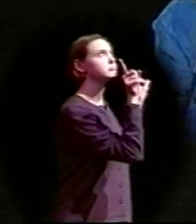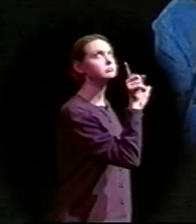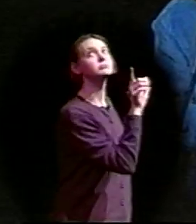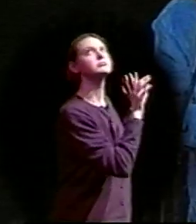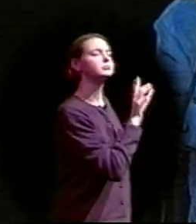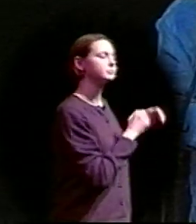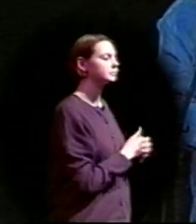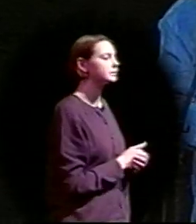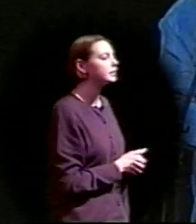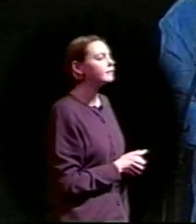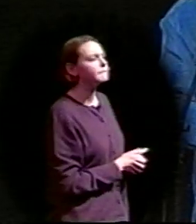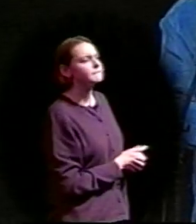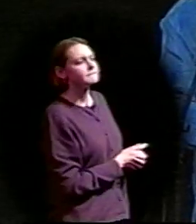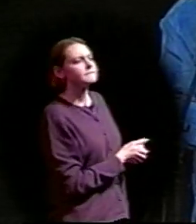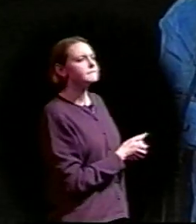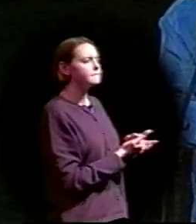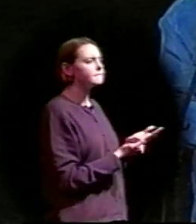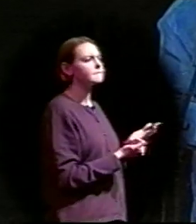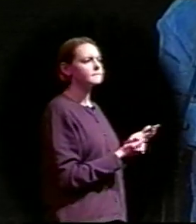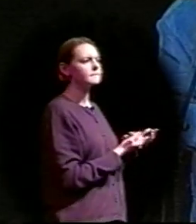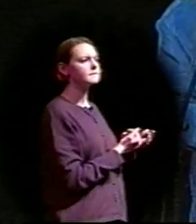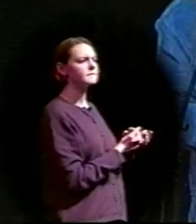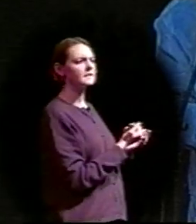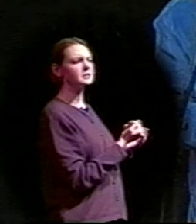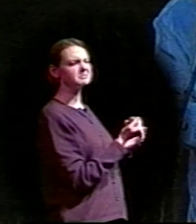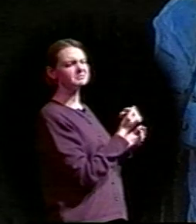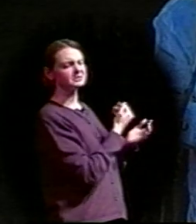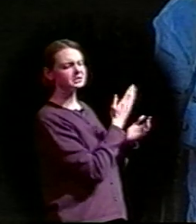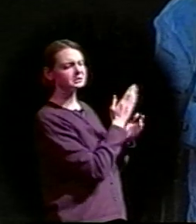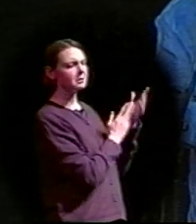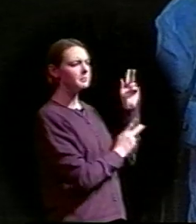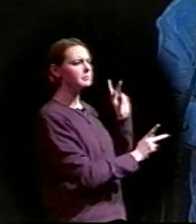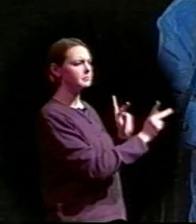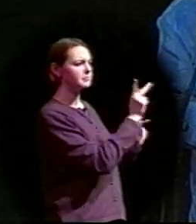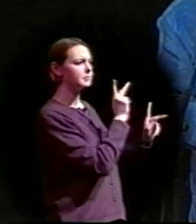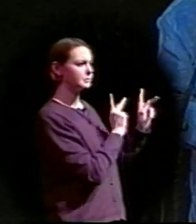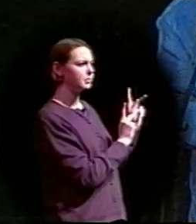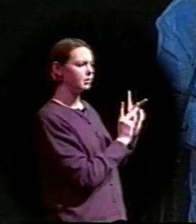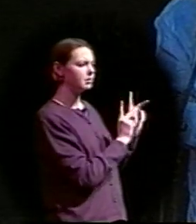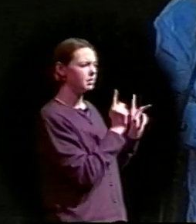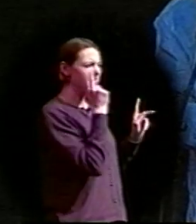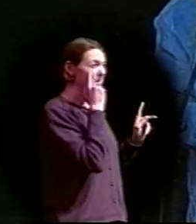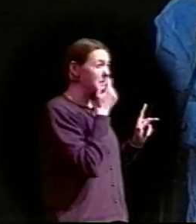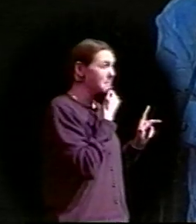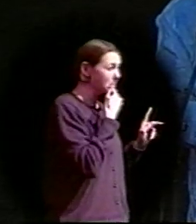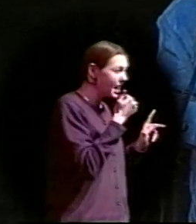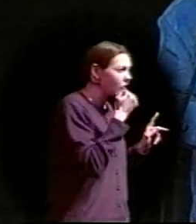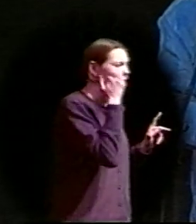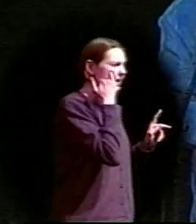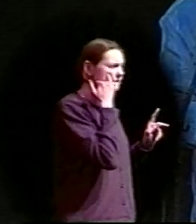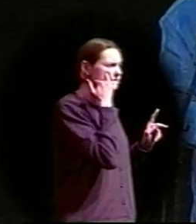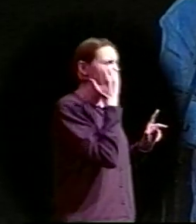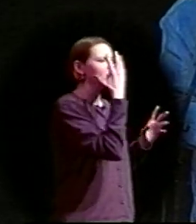Some people have found it useful to be asleep at night and awake during the day.